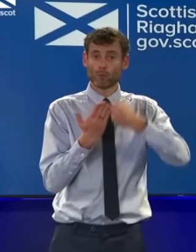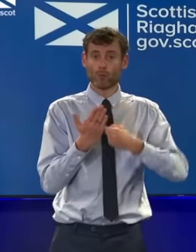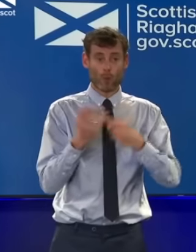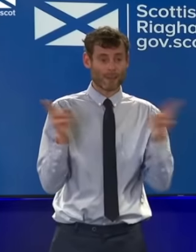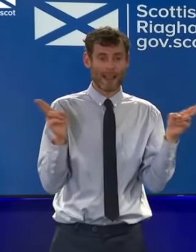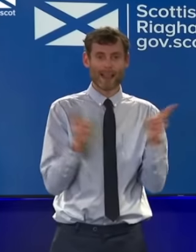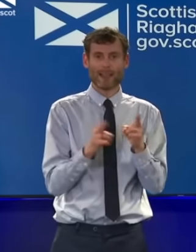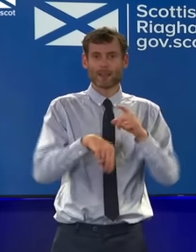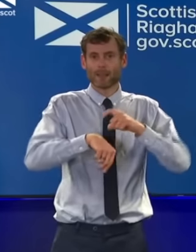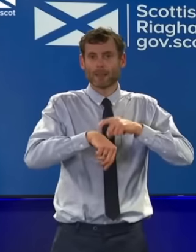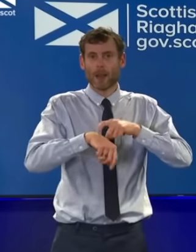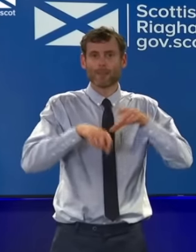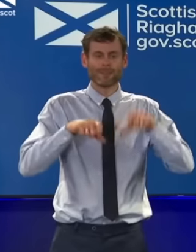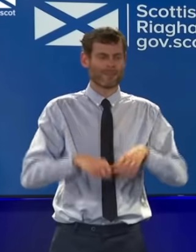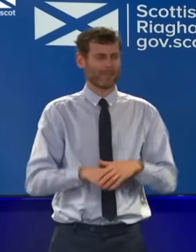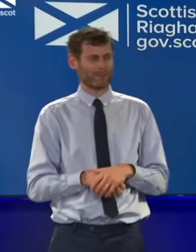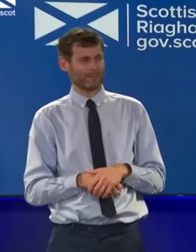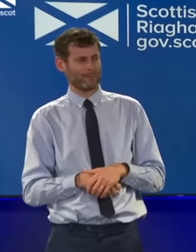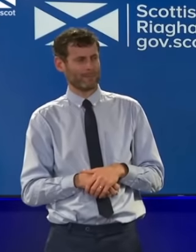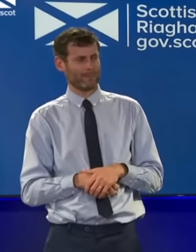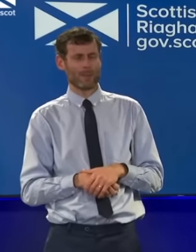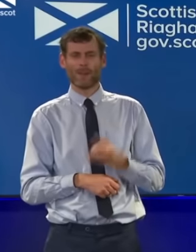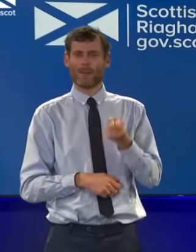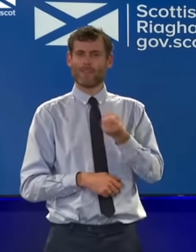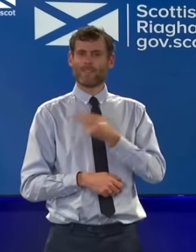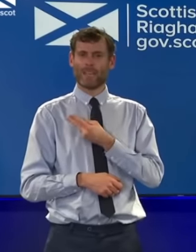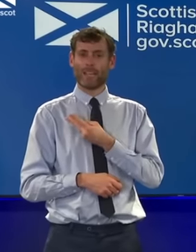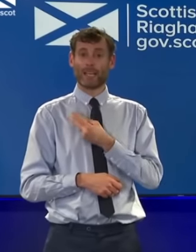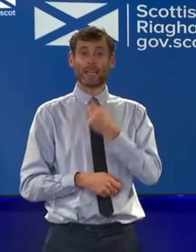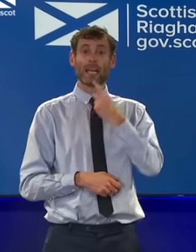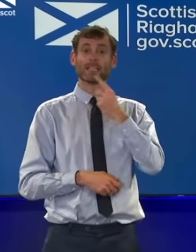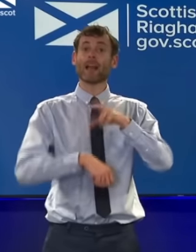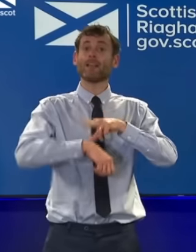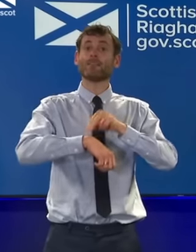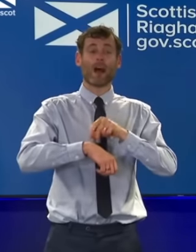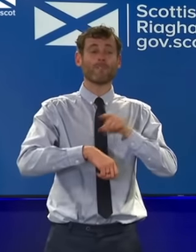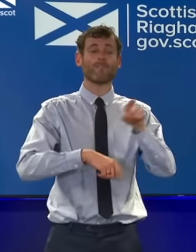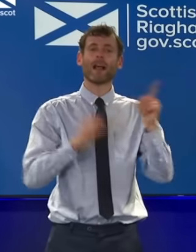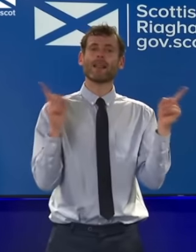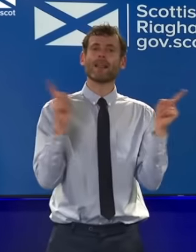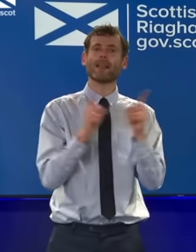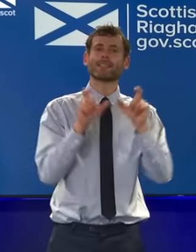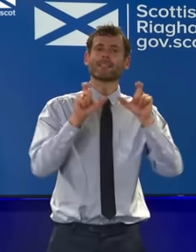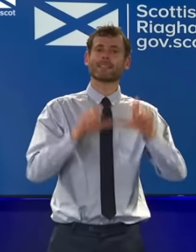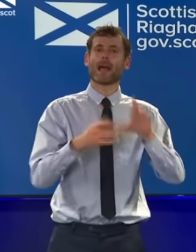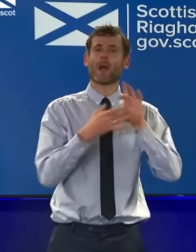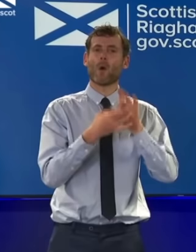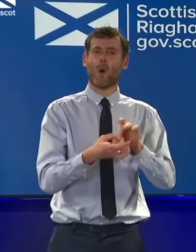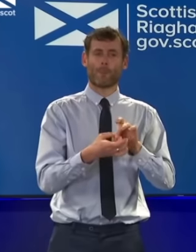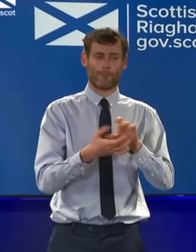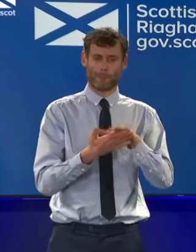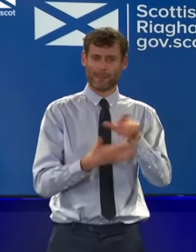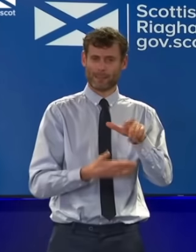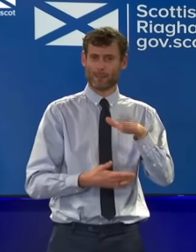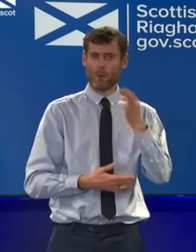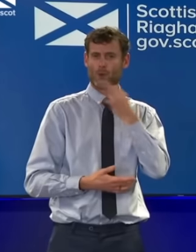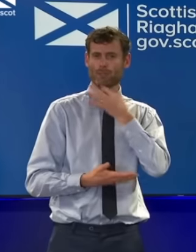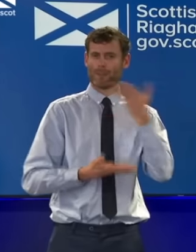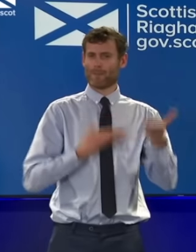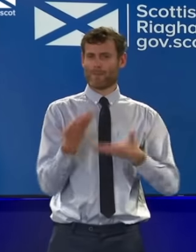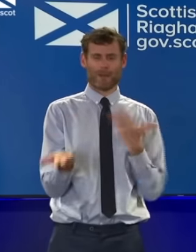really help because that would spread infection even further and that would be not doing any favours to businesses. I don't you've listened to a single word I said Michael.